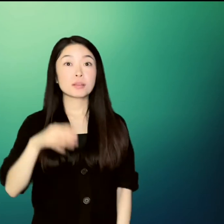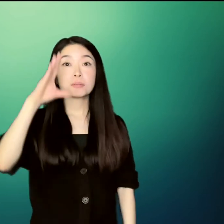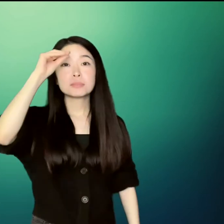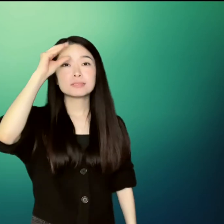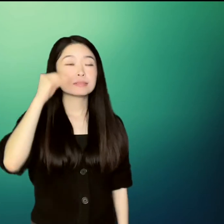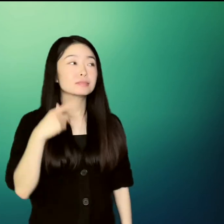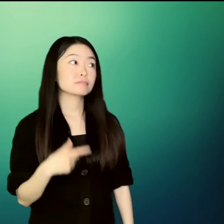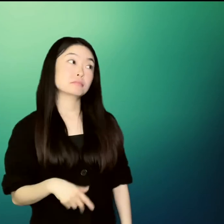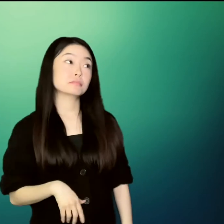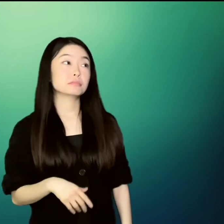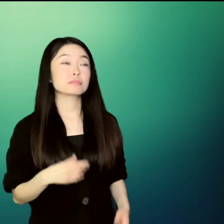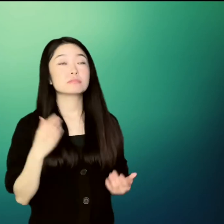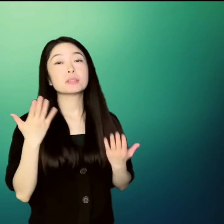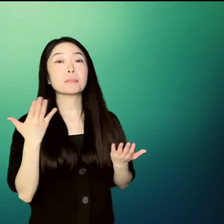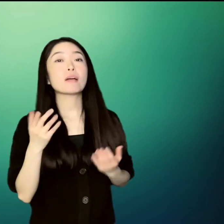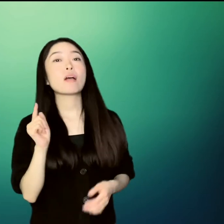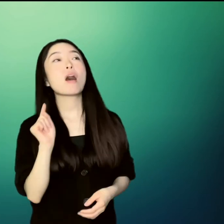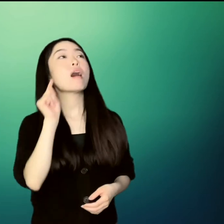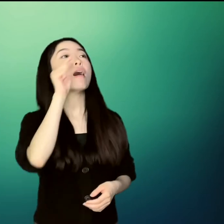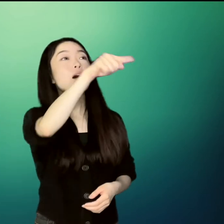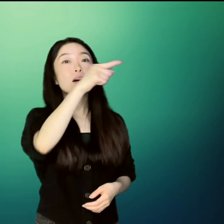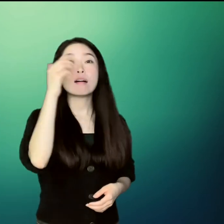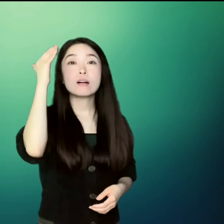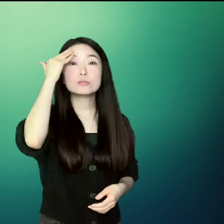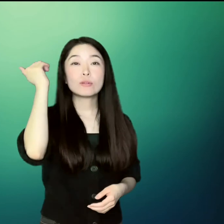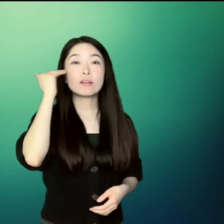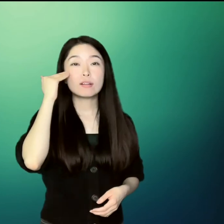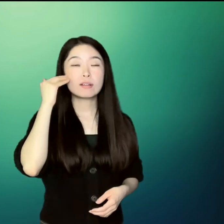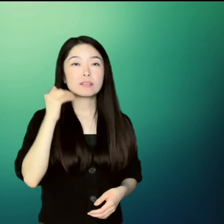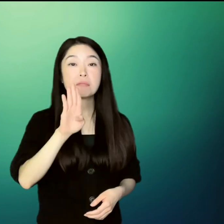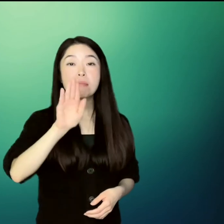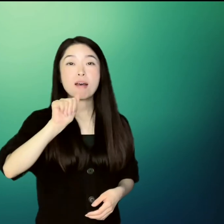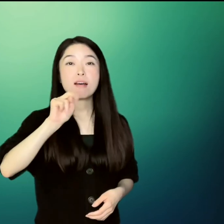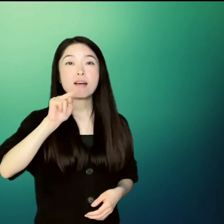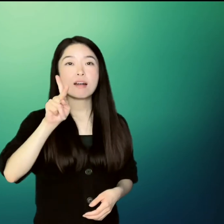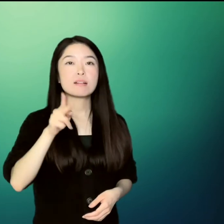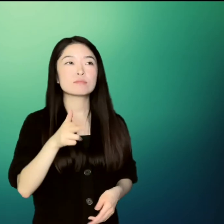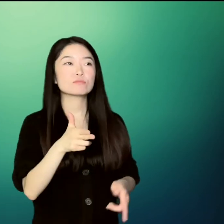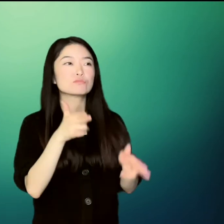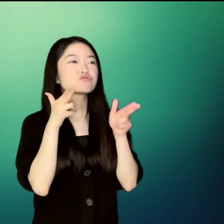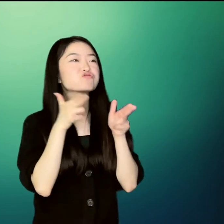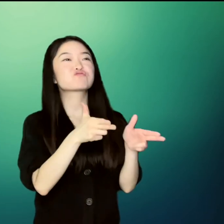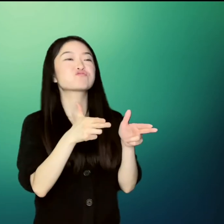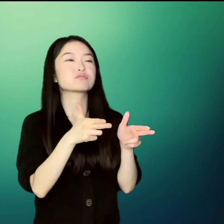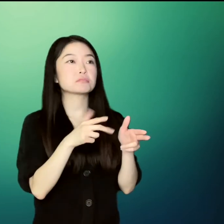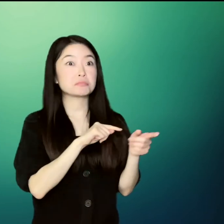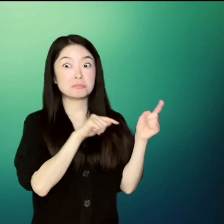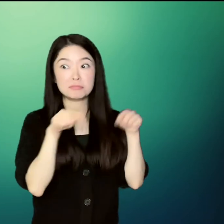Maybe she robbed a bank in Korea and needs a new identity, a boy replied.